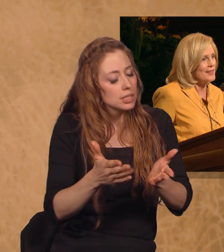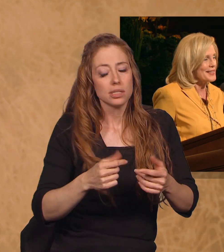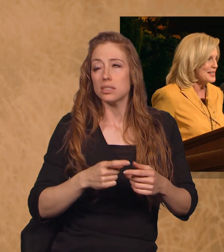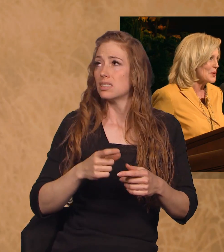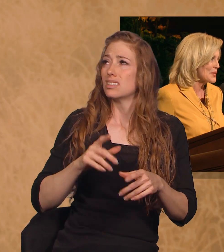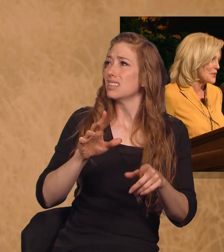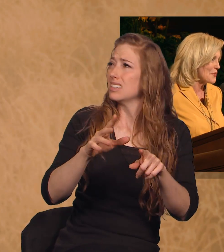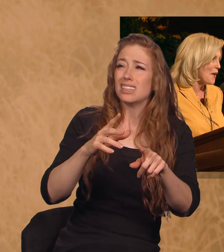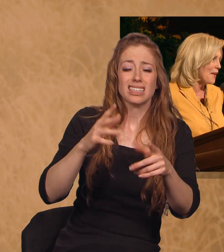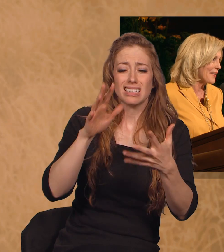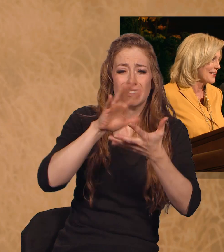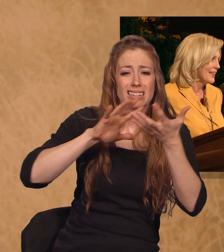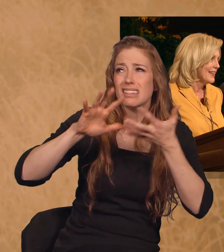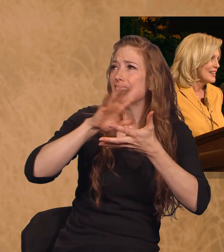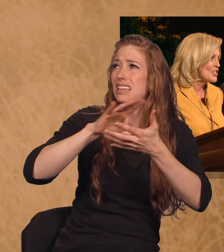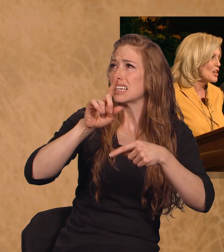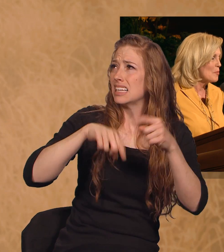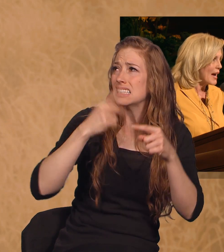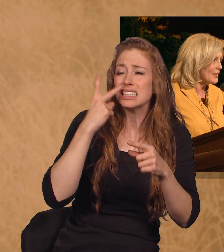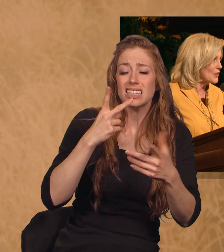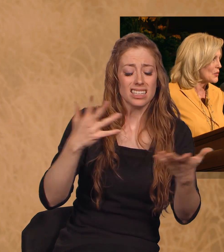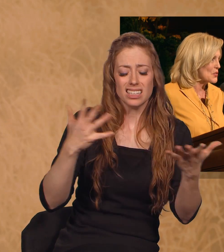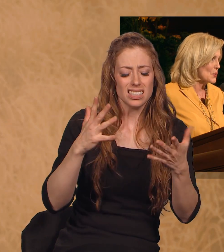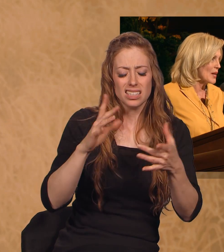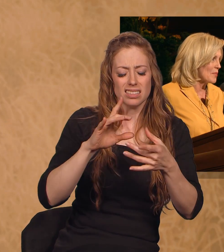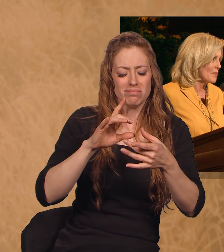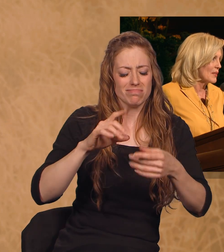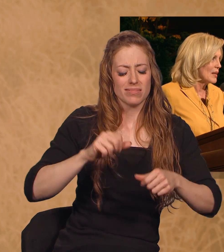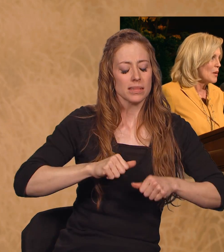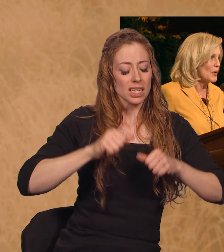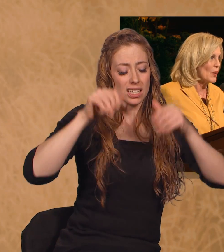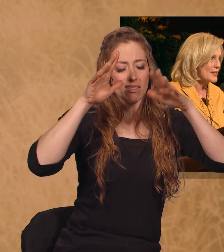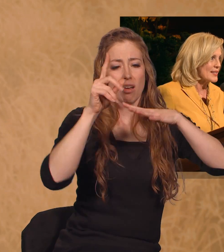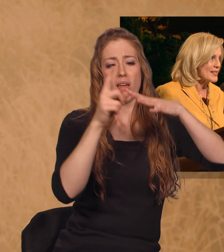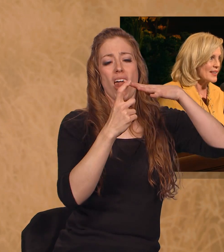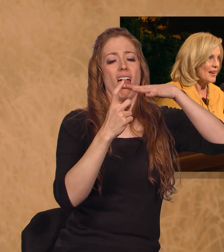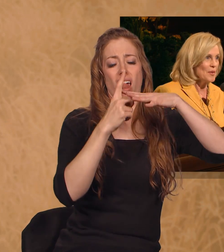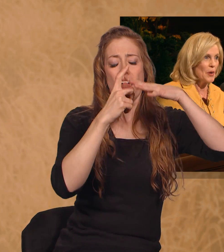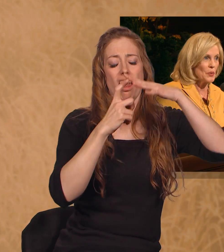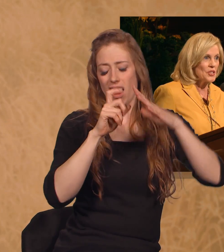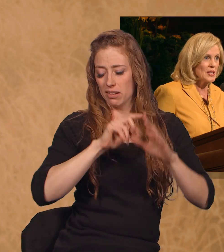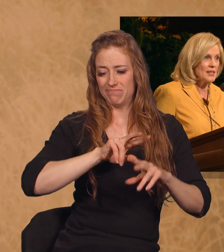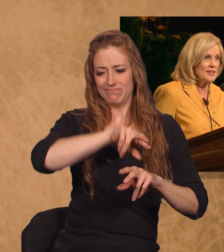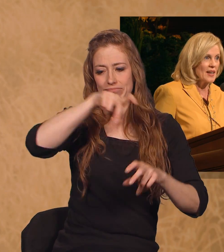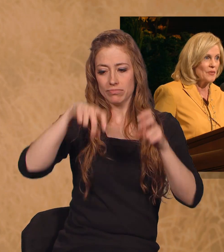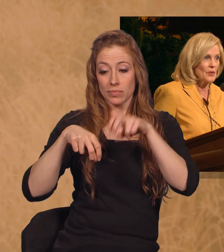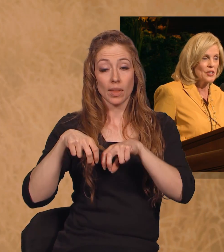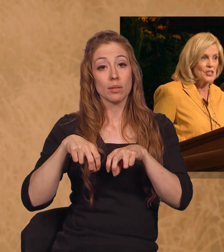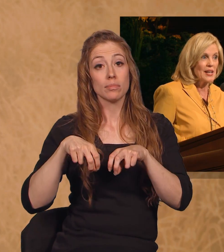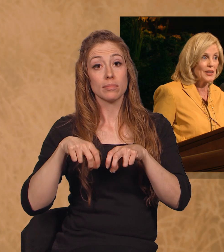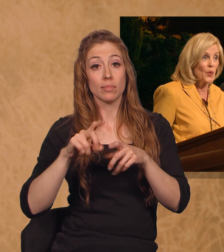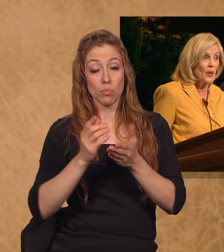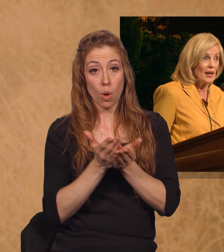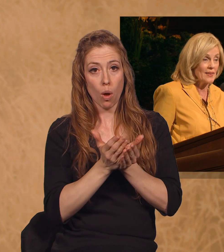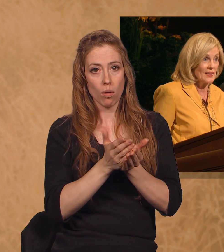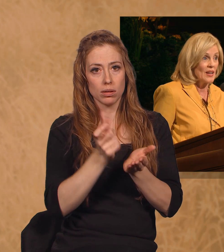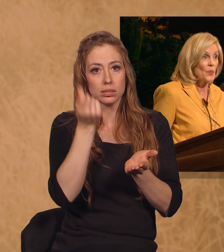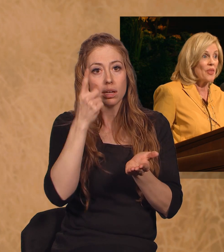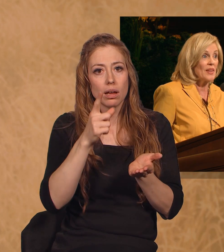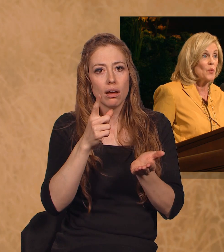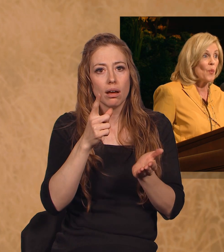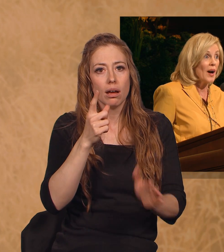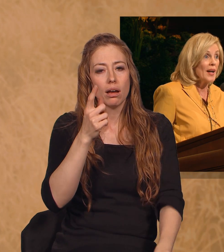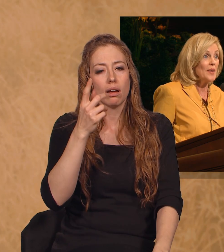she could see was the fog. She abandoned her swim, but once inside the boat, she discovered she had quit